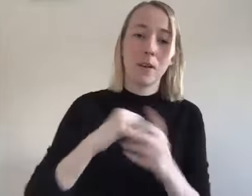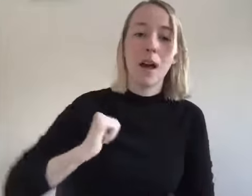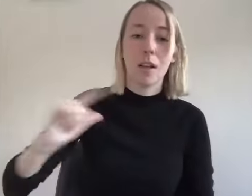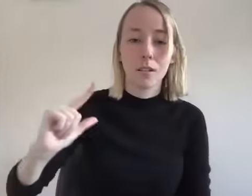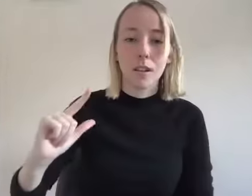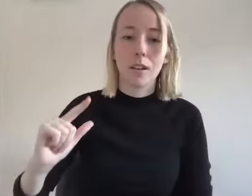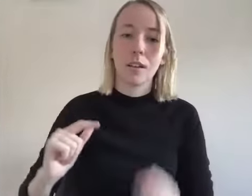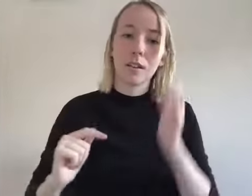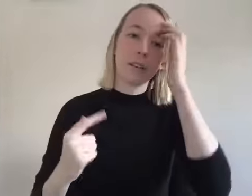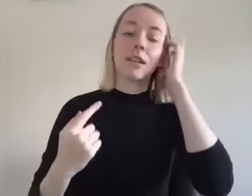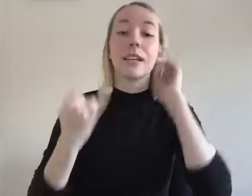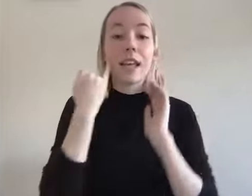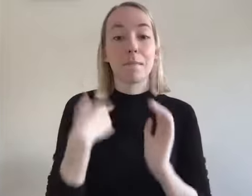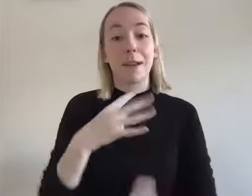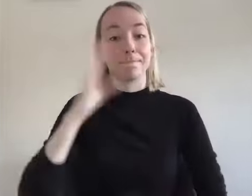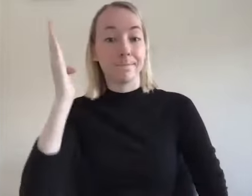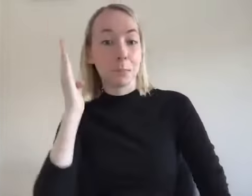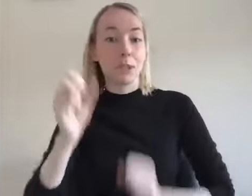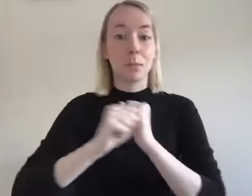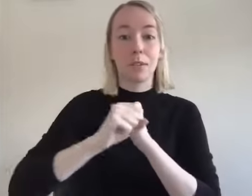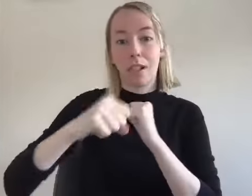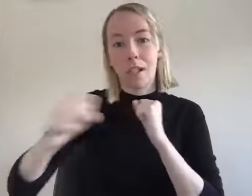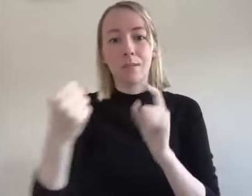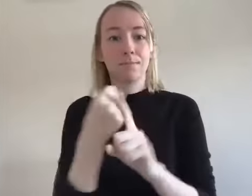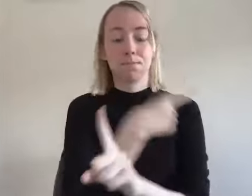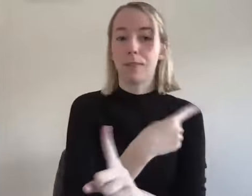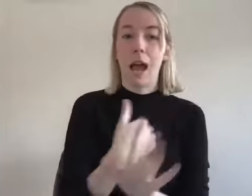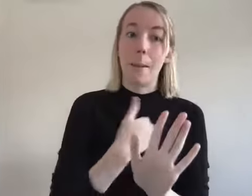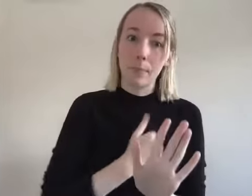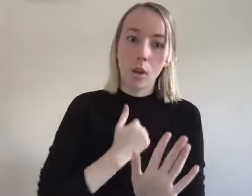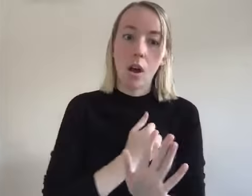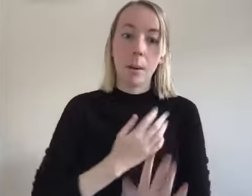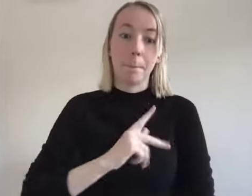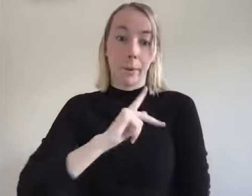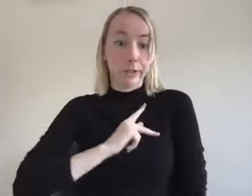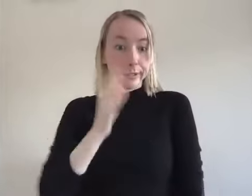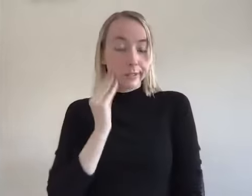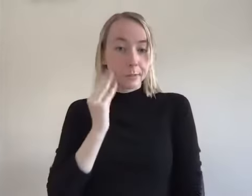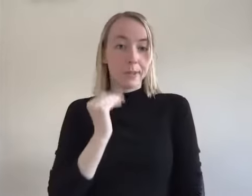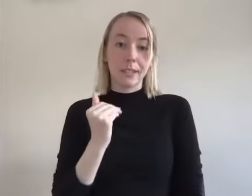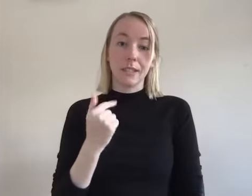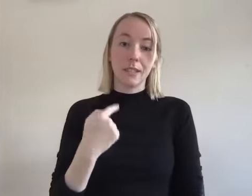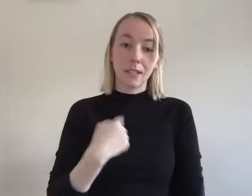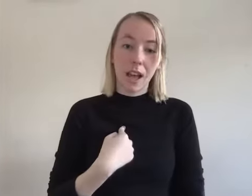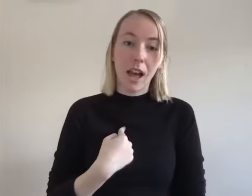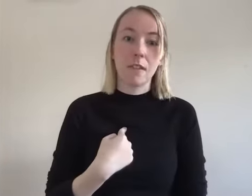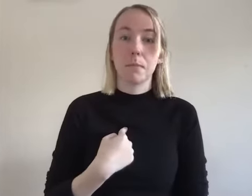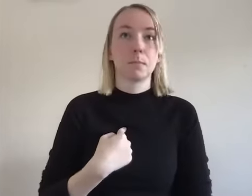alan on and my if my if my talk was a little off today unfocused i have been i personally just on personal note i've been